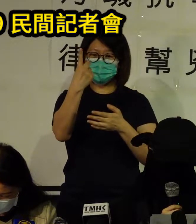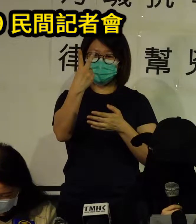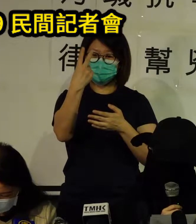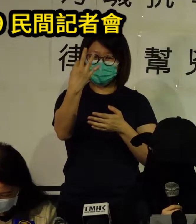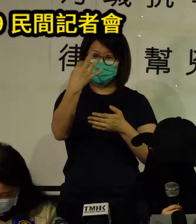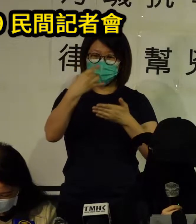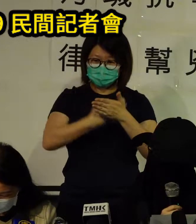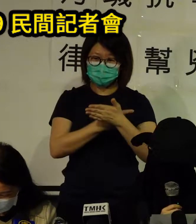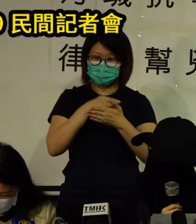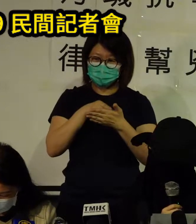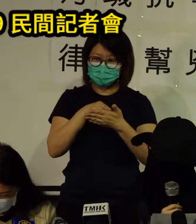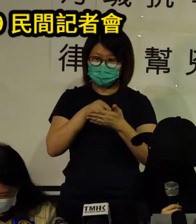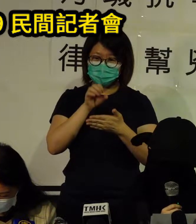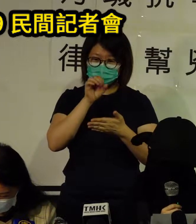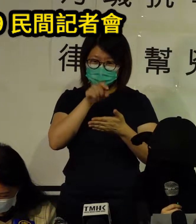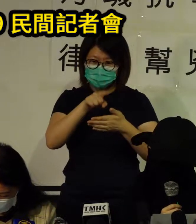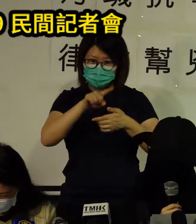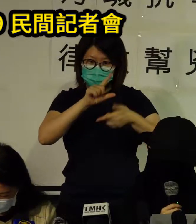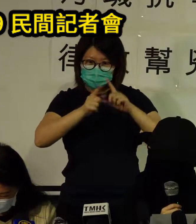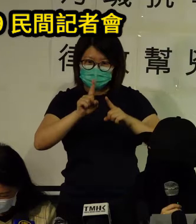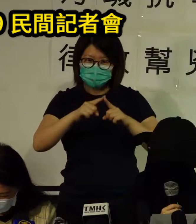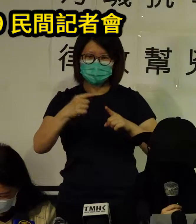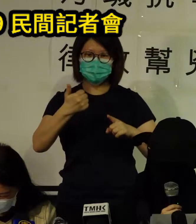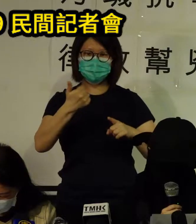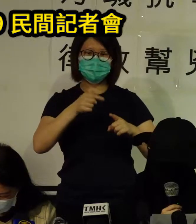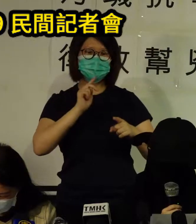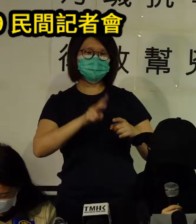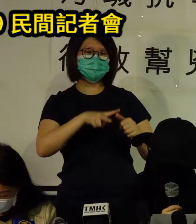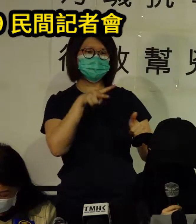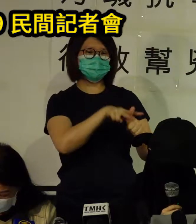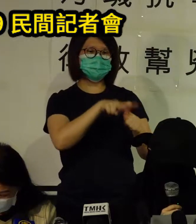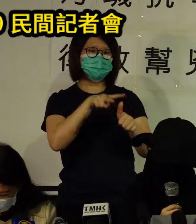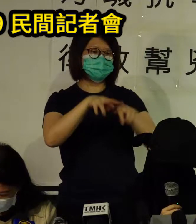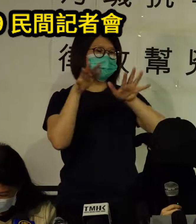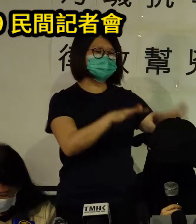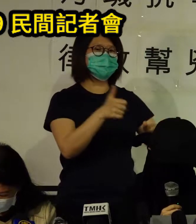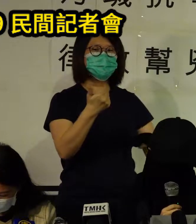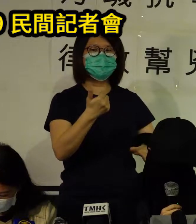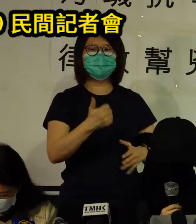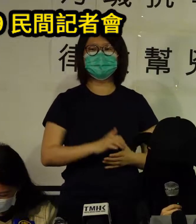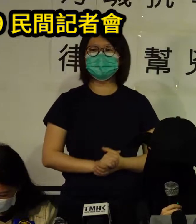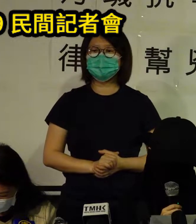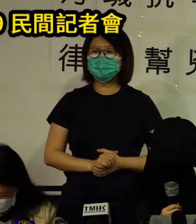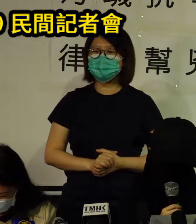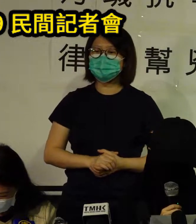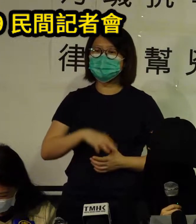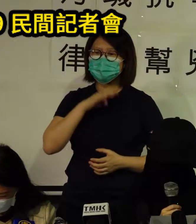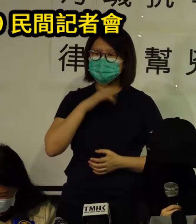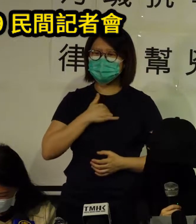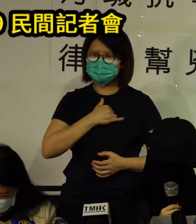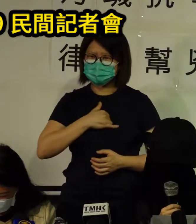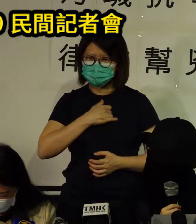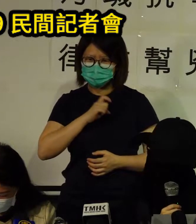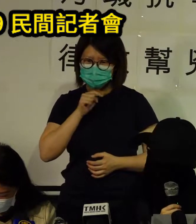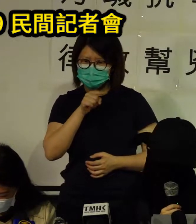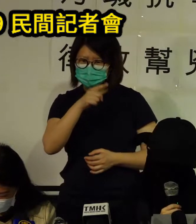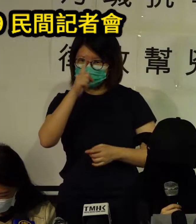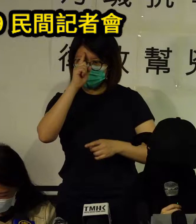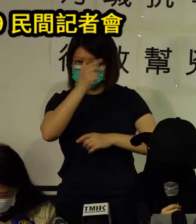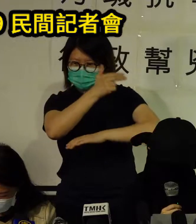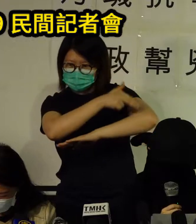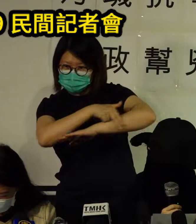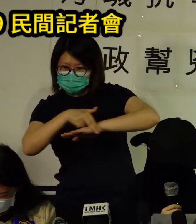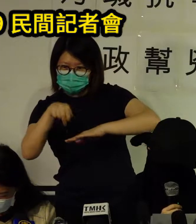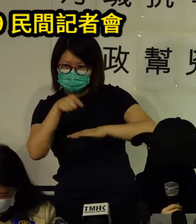erogative authority to impose charges and injunctions upon you terms on the act are loosely defined and are thus